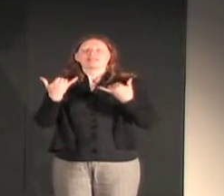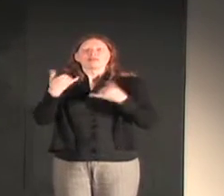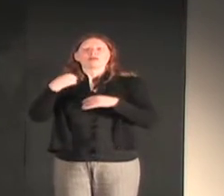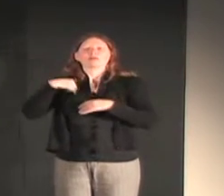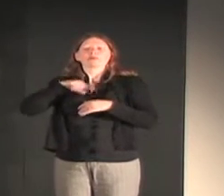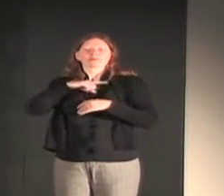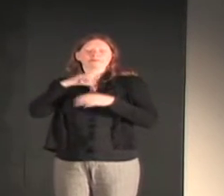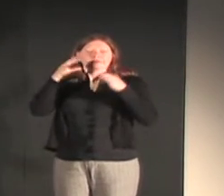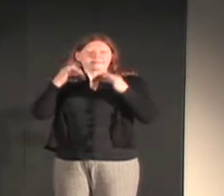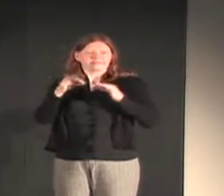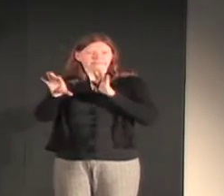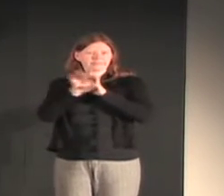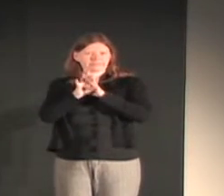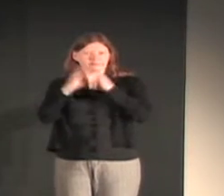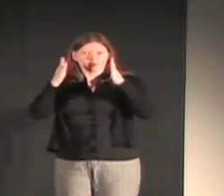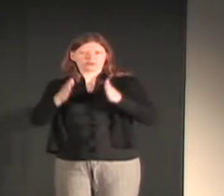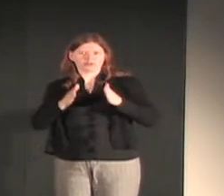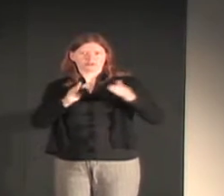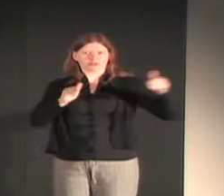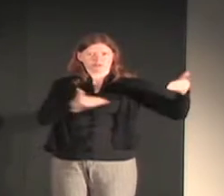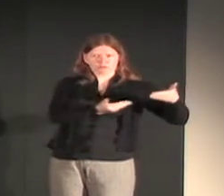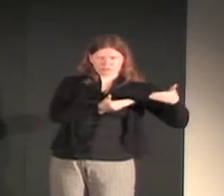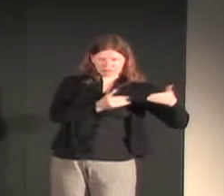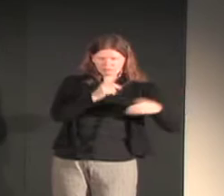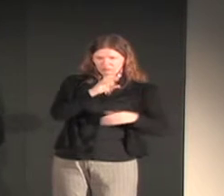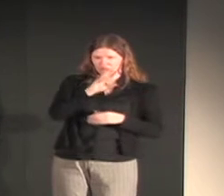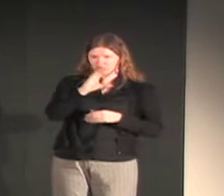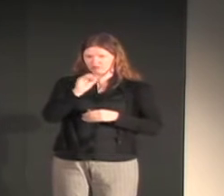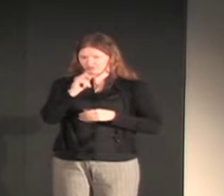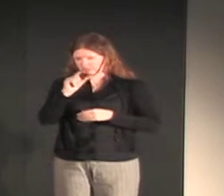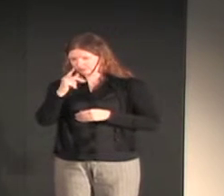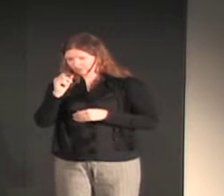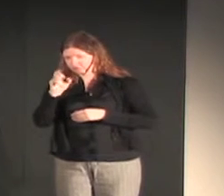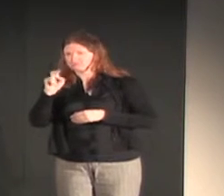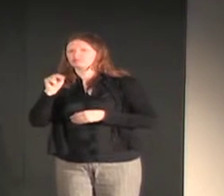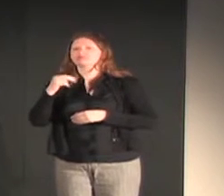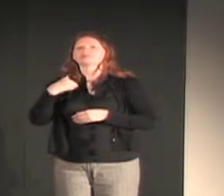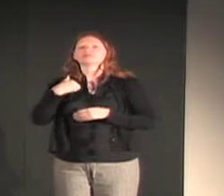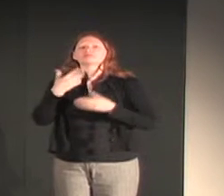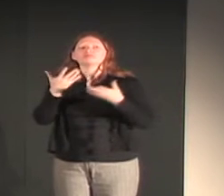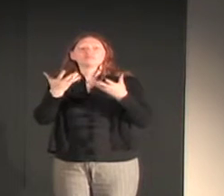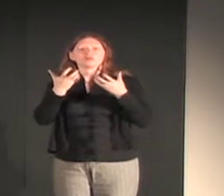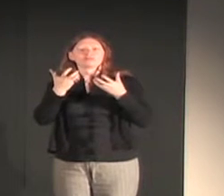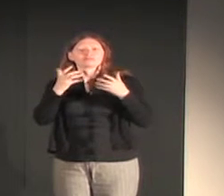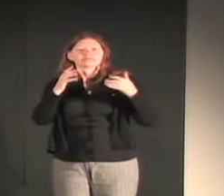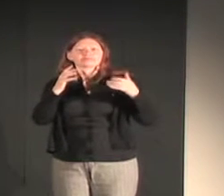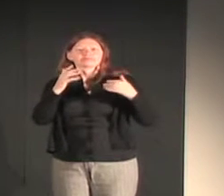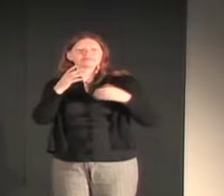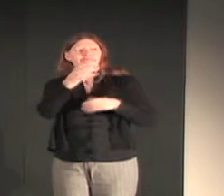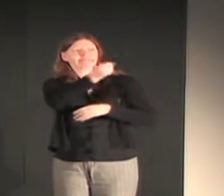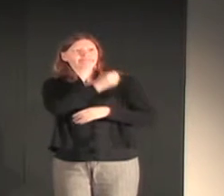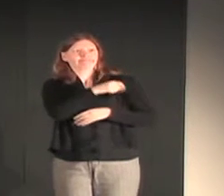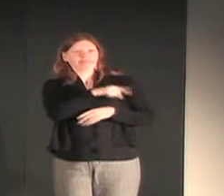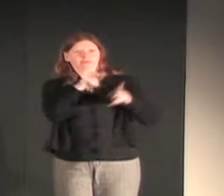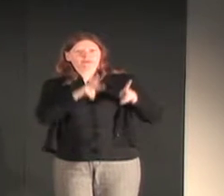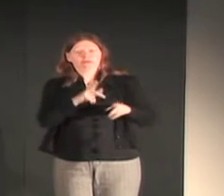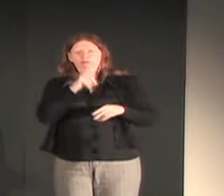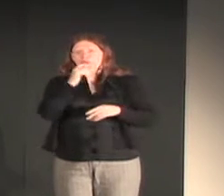Thank you, Matthew. So, I want to talk a little bit about why we chose Dr. Jennifer Dickinson to